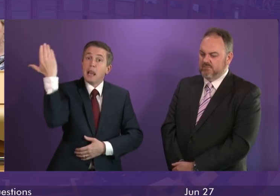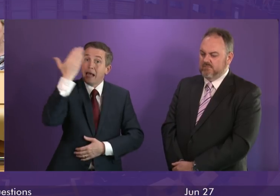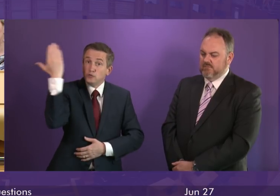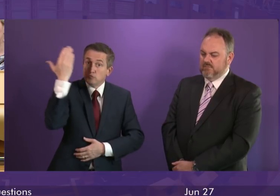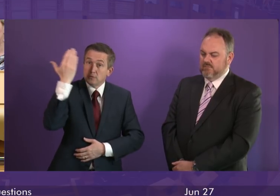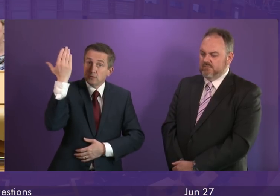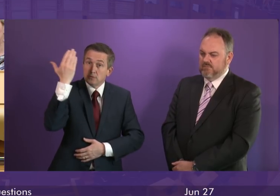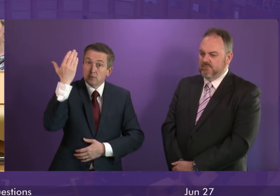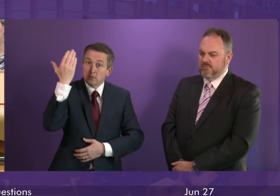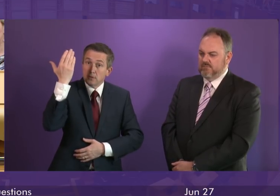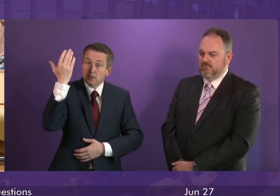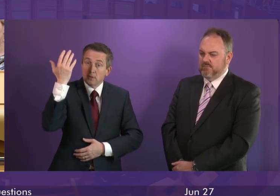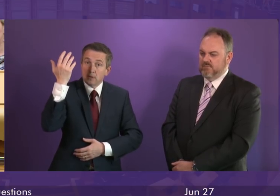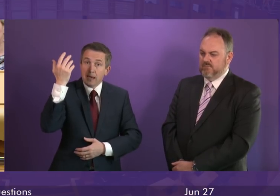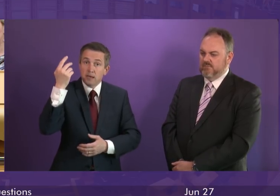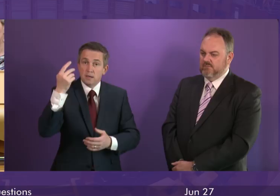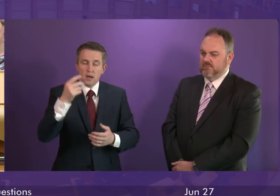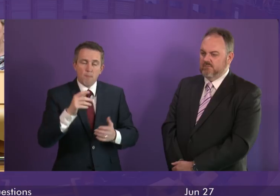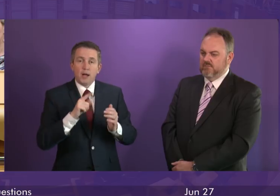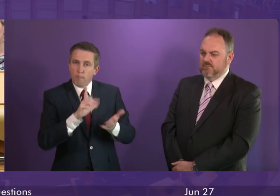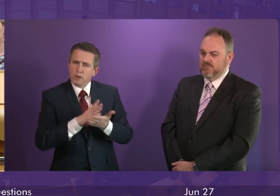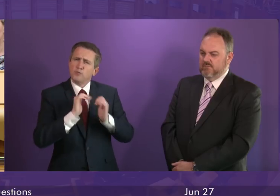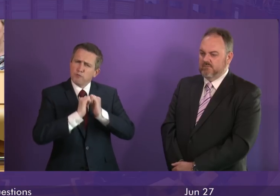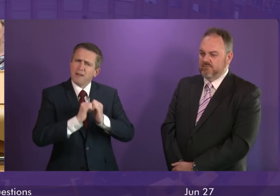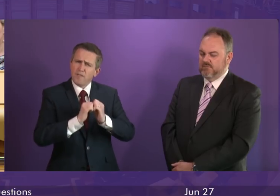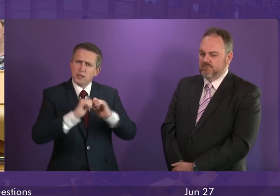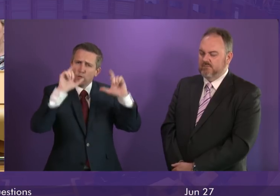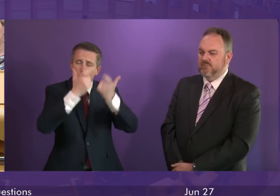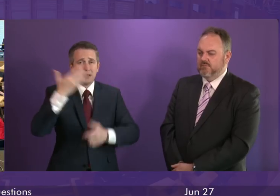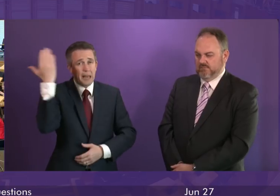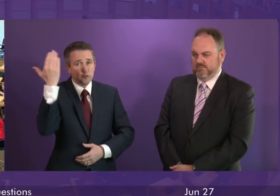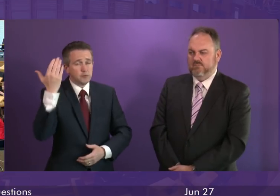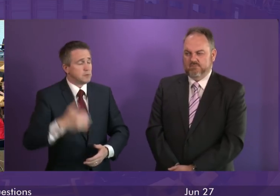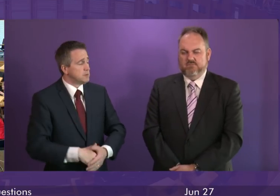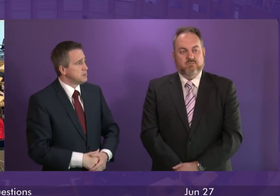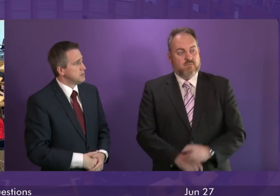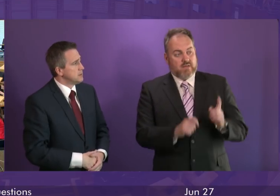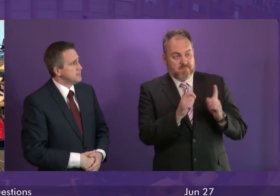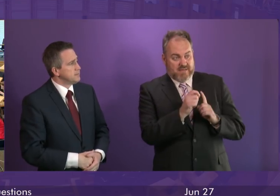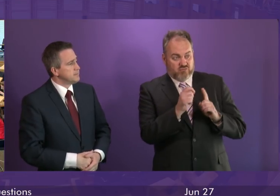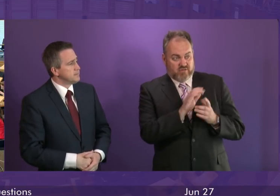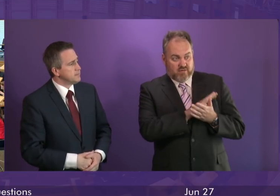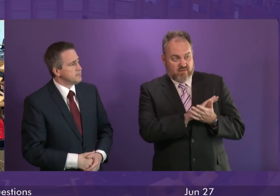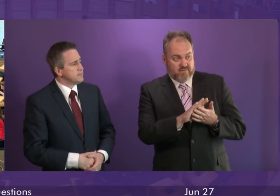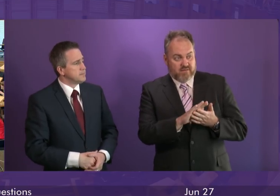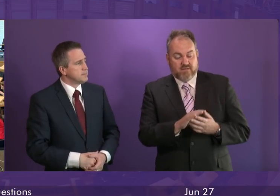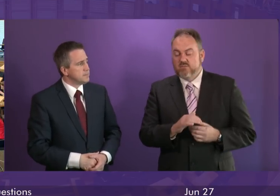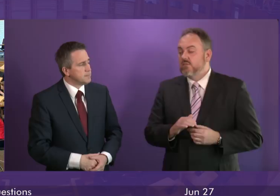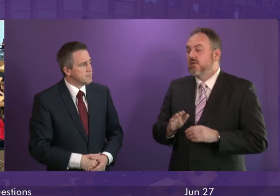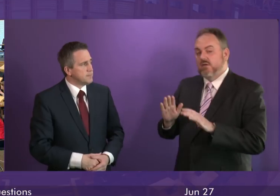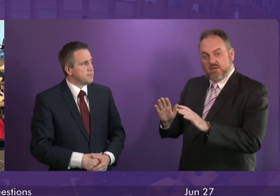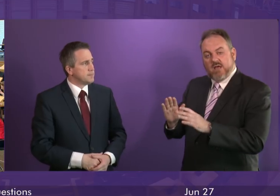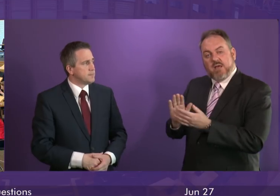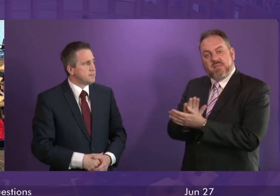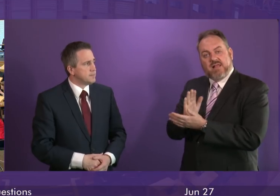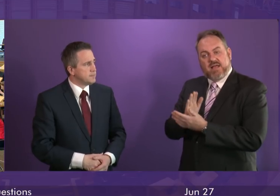I hope is a sign of how much the contribution they make in our society is valued. Patrick Harvey. I m glad the First Minister says that